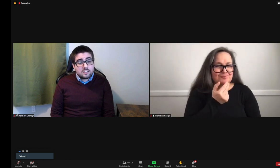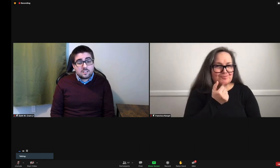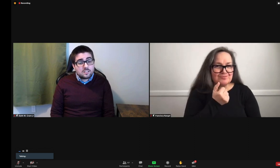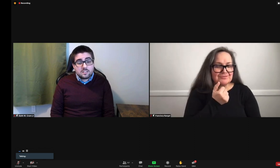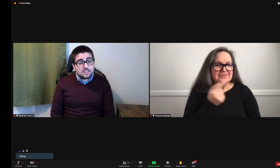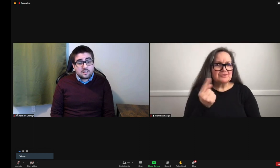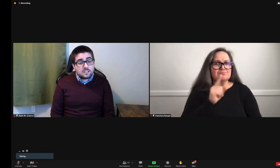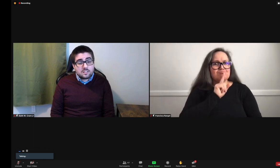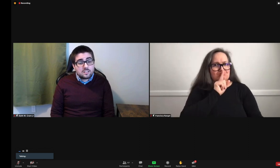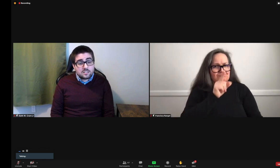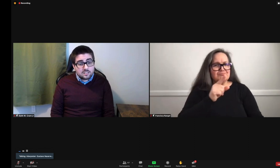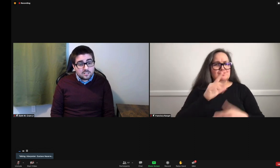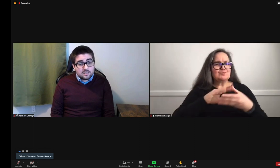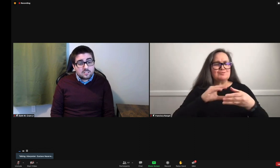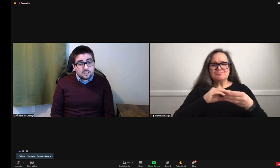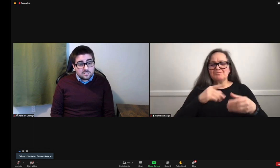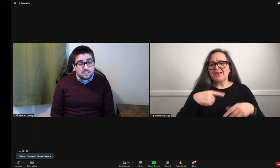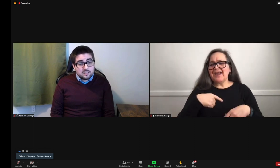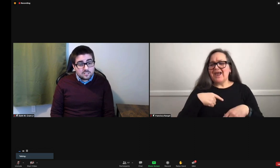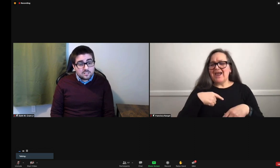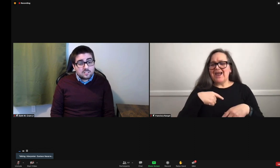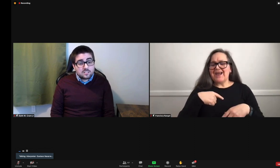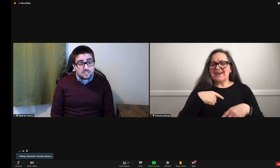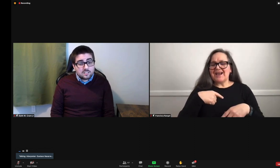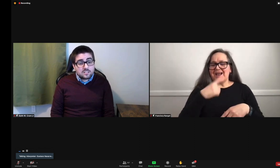So it's a true story.